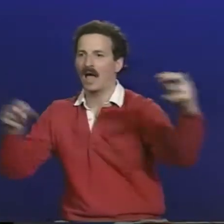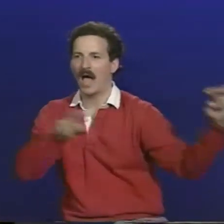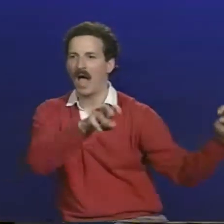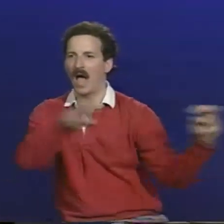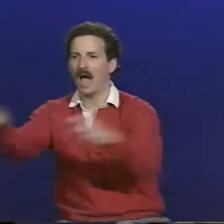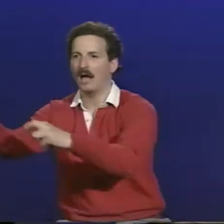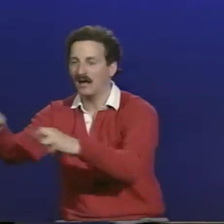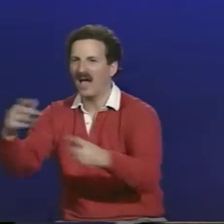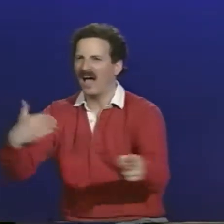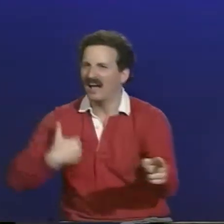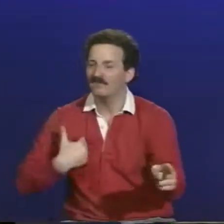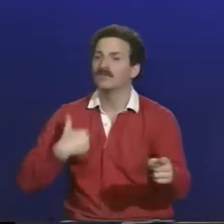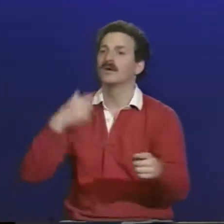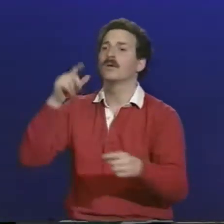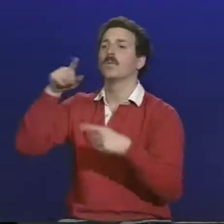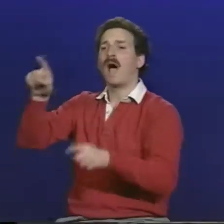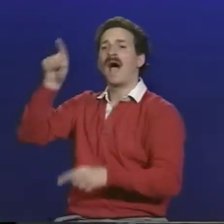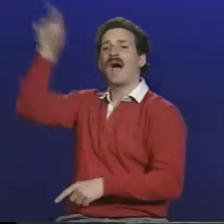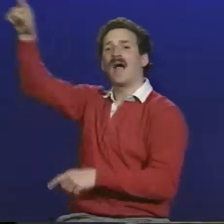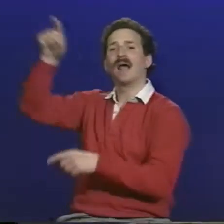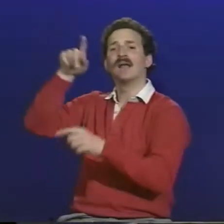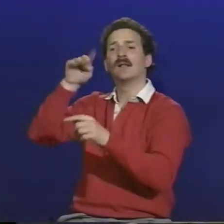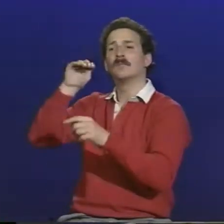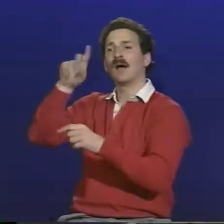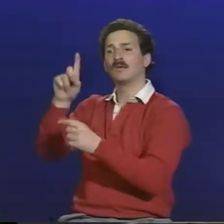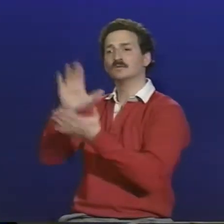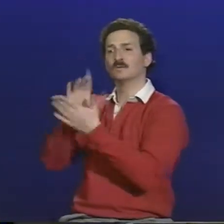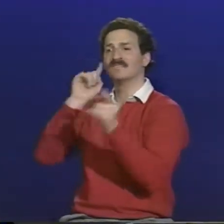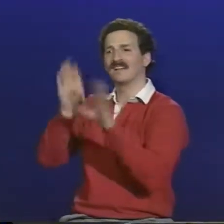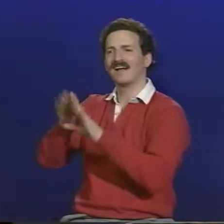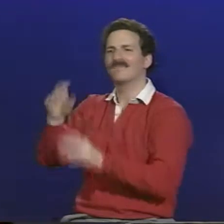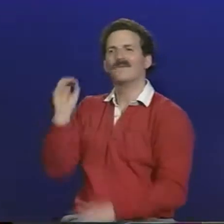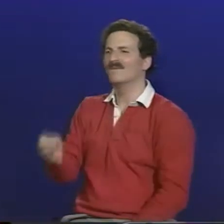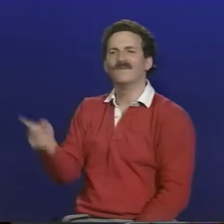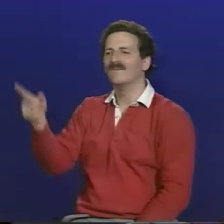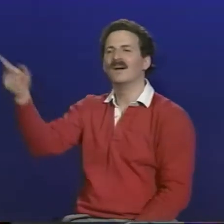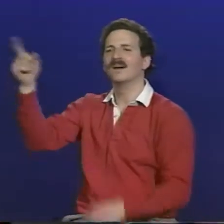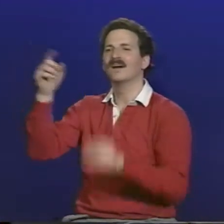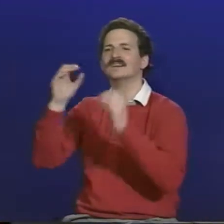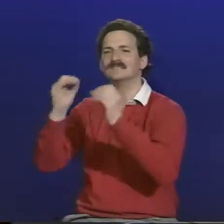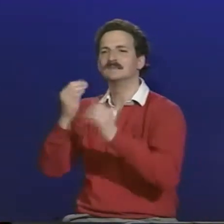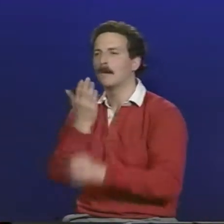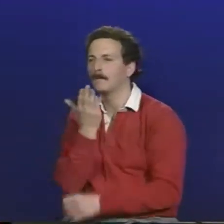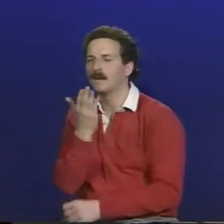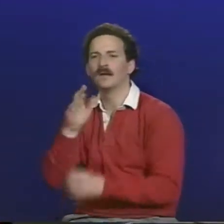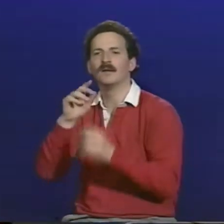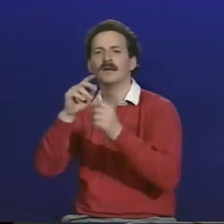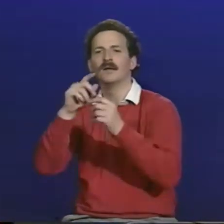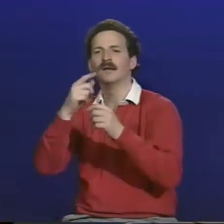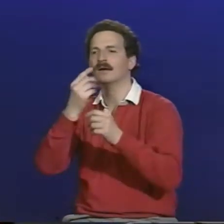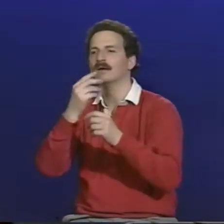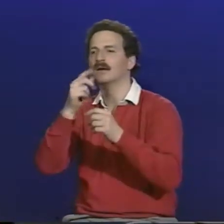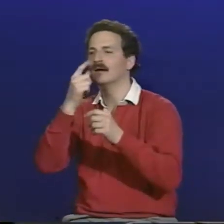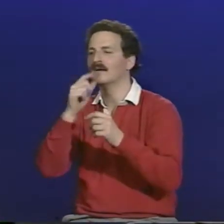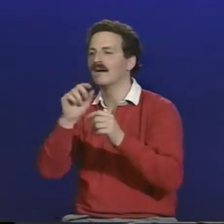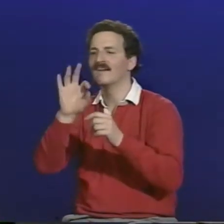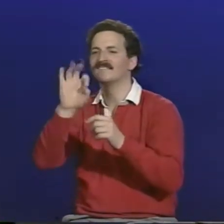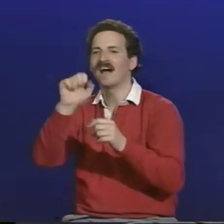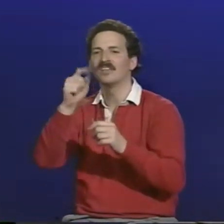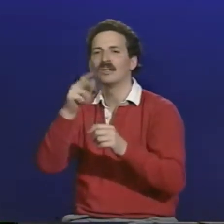towards a finish line. And as long as the kid sustains the M, then it gets the horse to that finish line. Now, the Maryland School for the Deaf doesn't have anything like that. They're